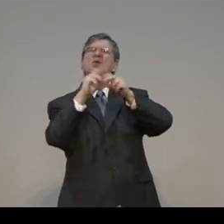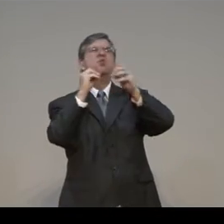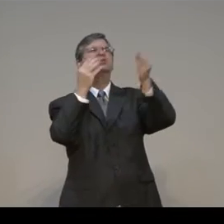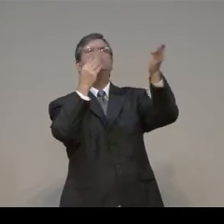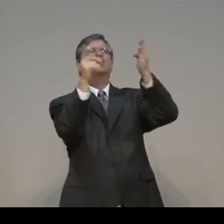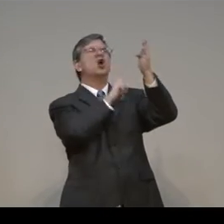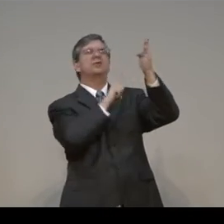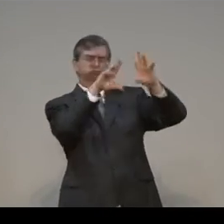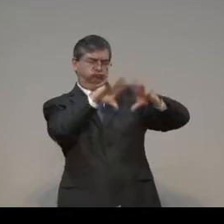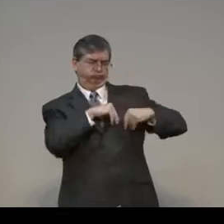Truth.